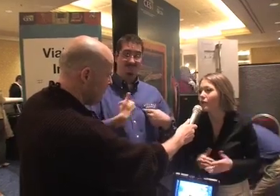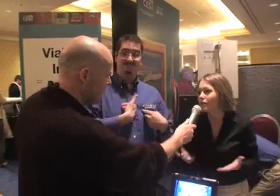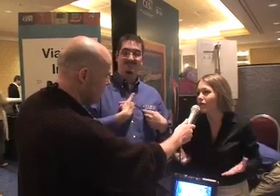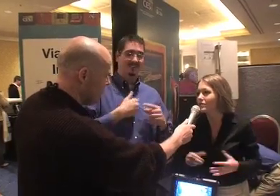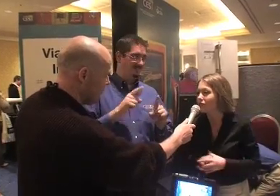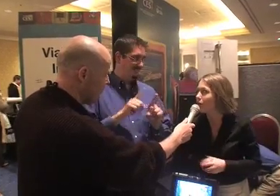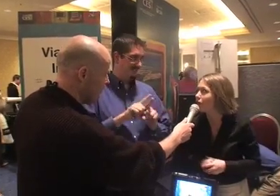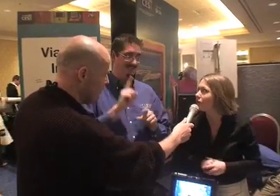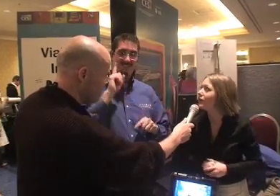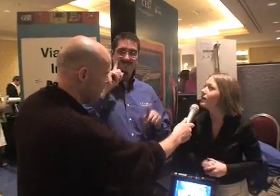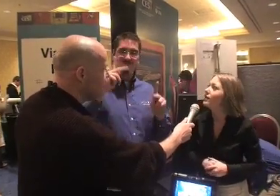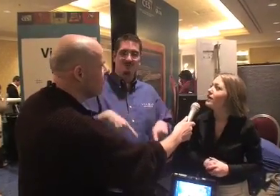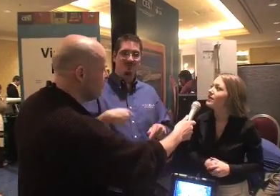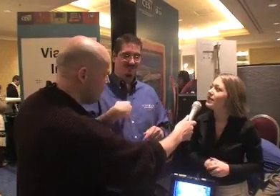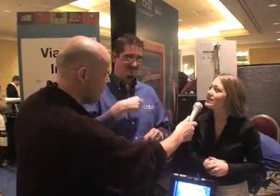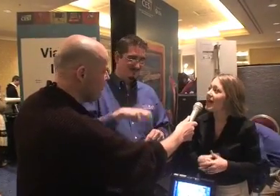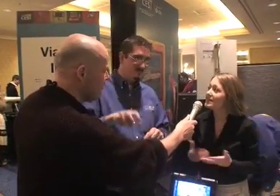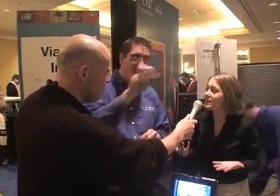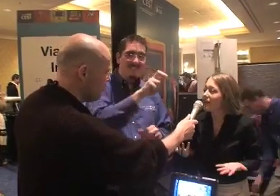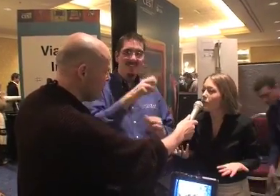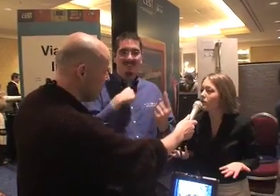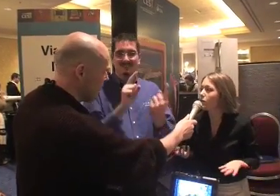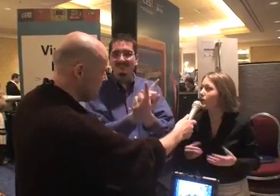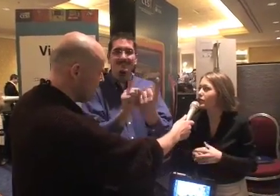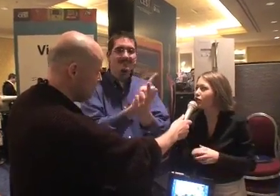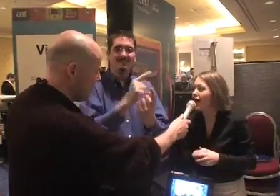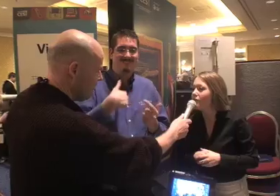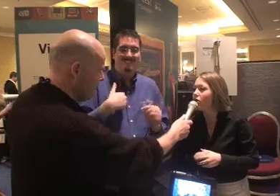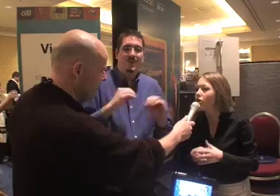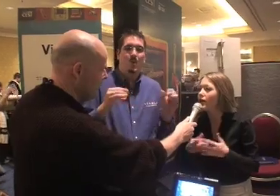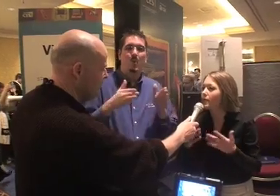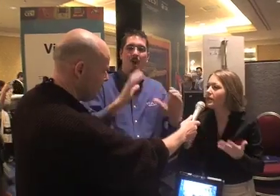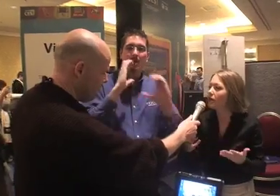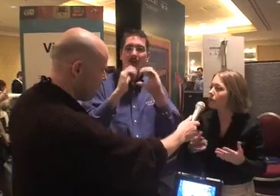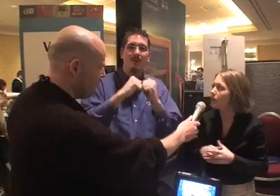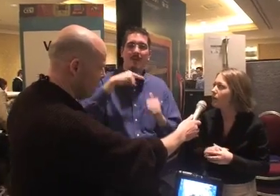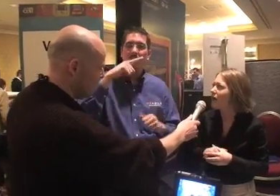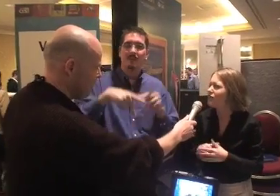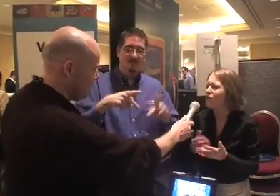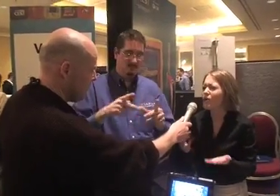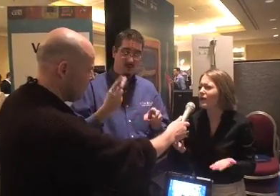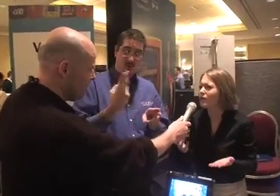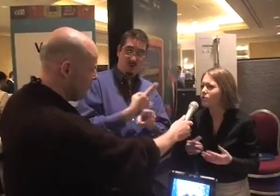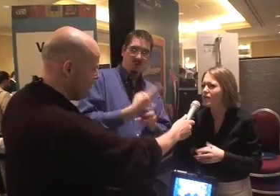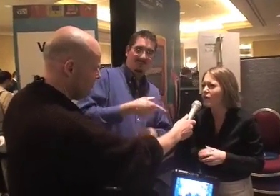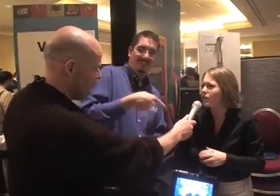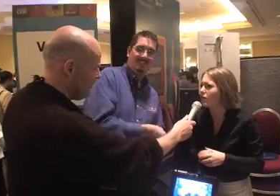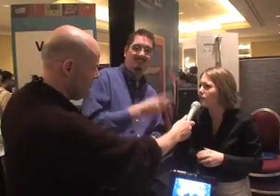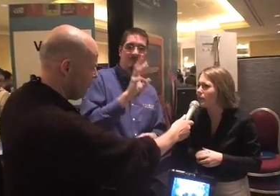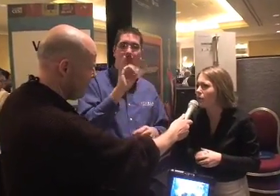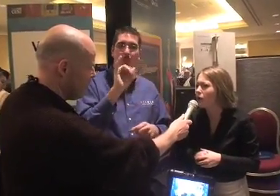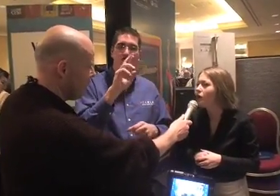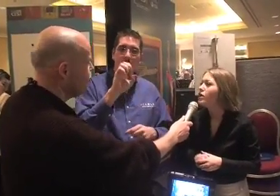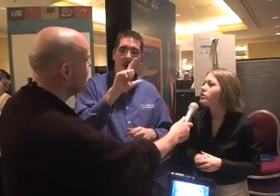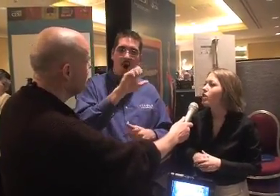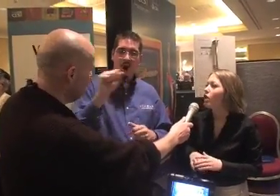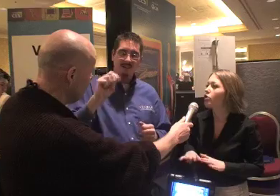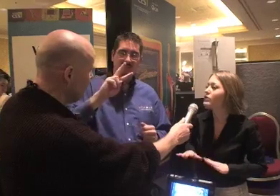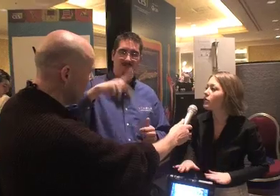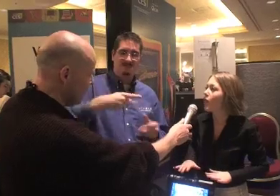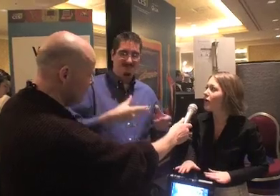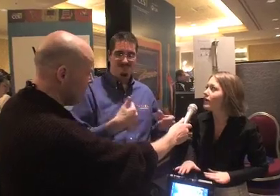communicate with the rest of the world. This, as a deaf person, when I travel and I meet other people, I have no way to communicate with hearing people.